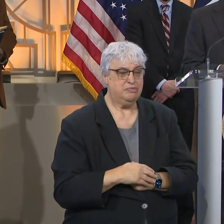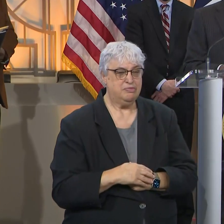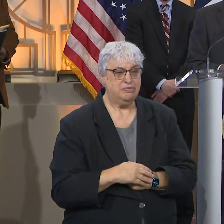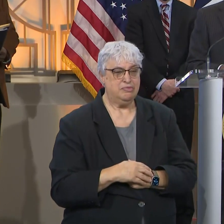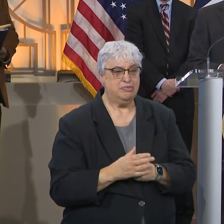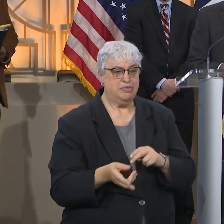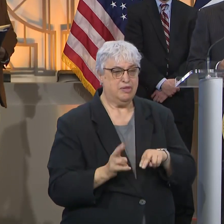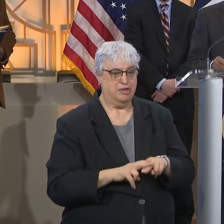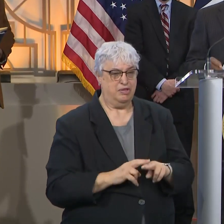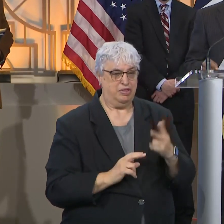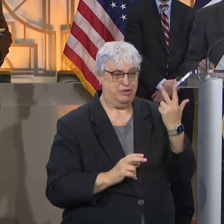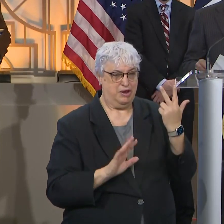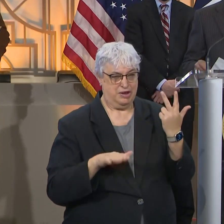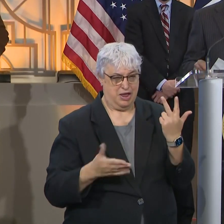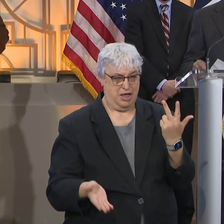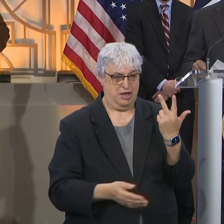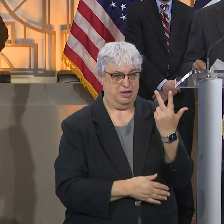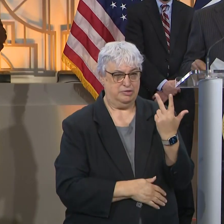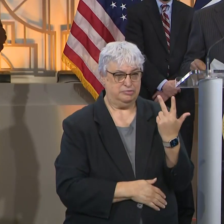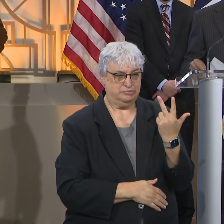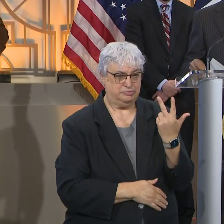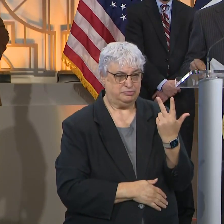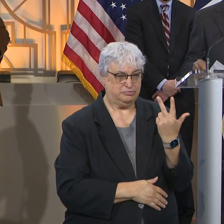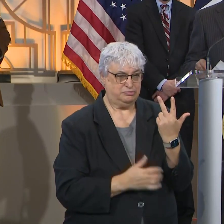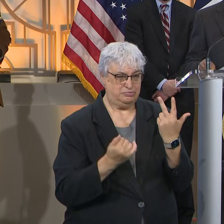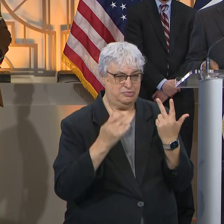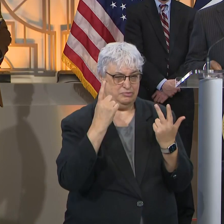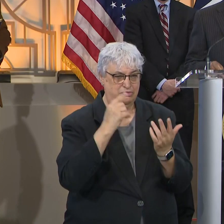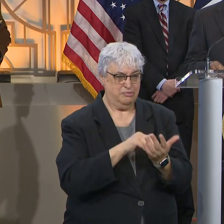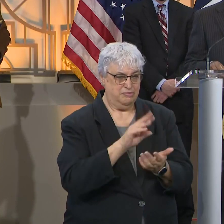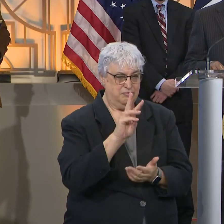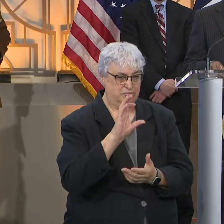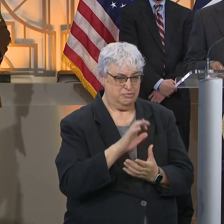increased by 3 to 1,600.